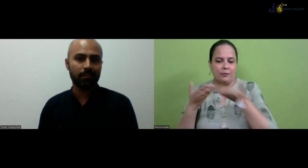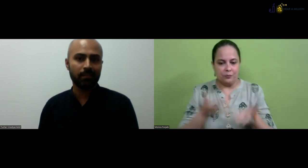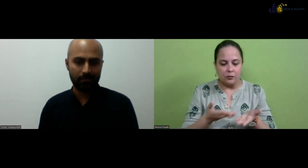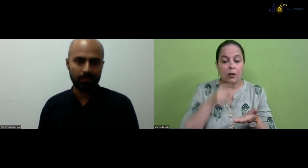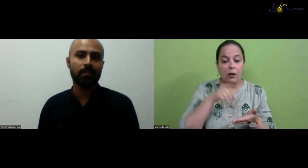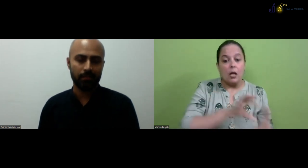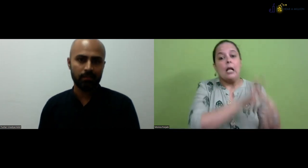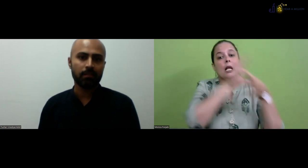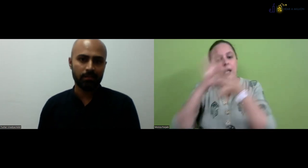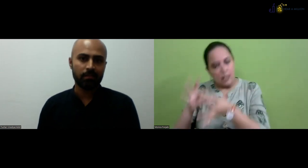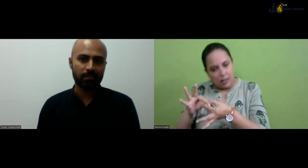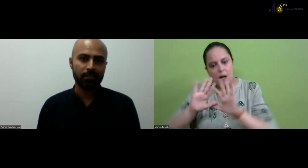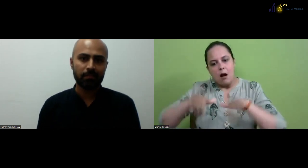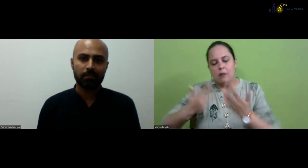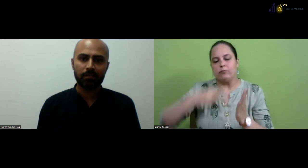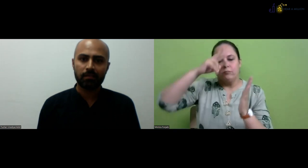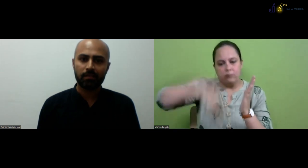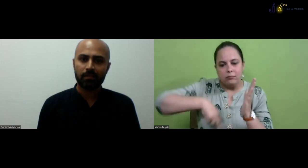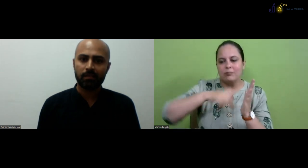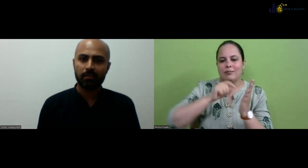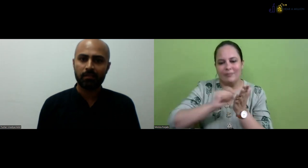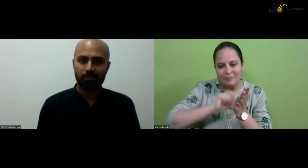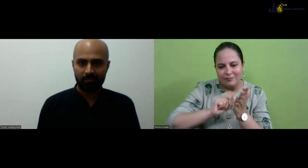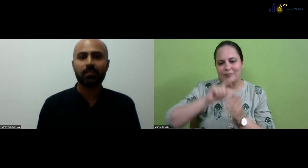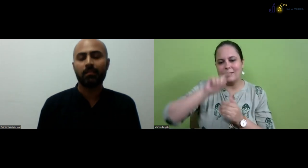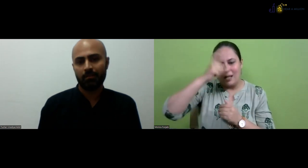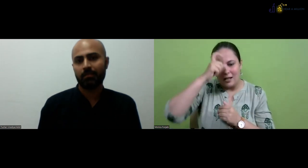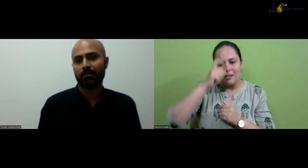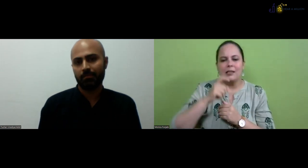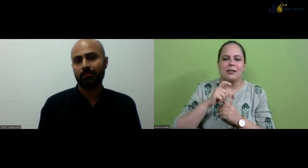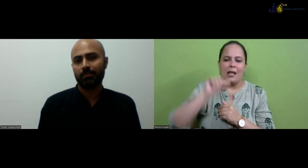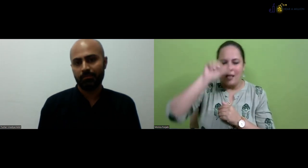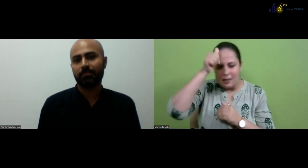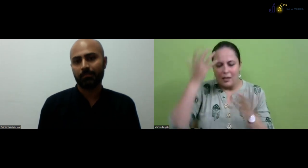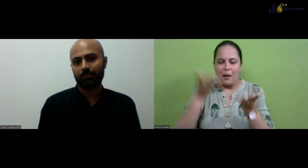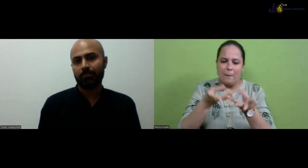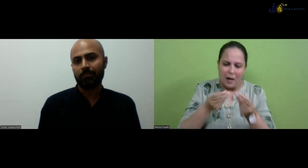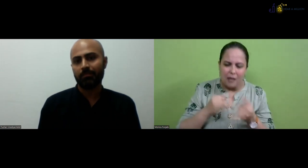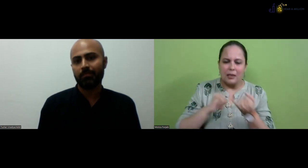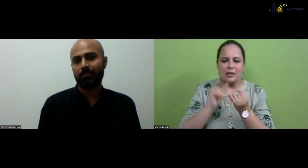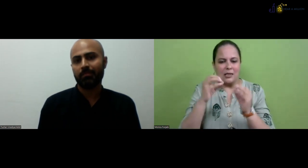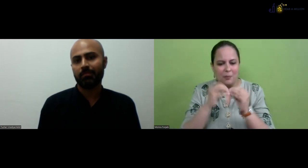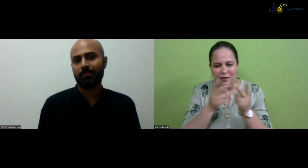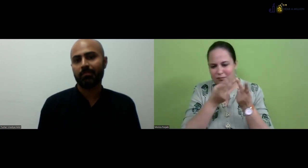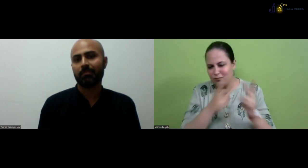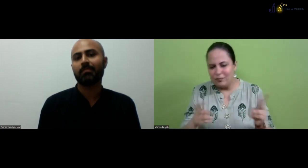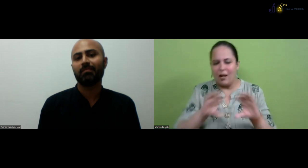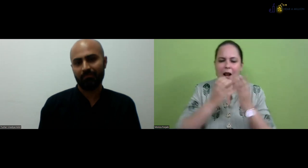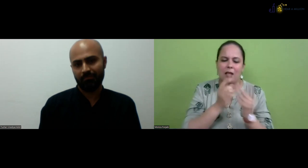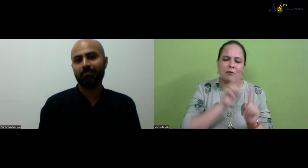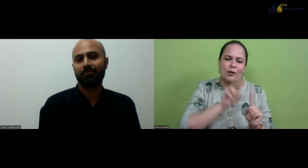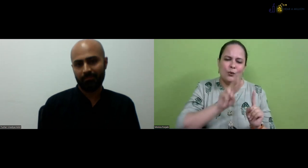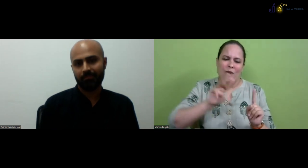So this is the foundation, you know. So after that, they teach them writing, reading,